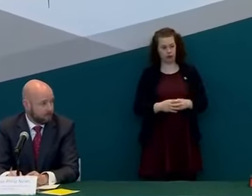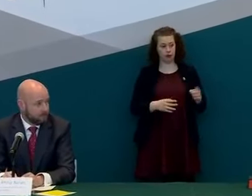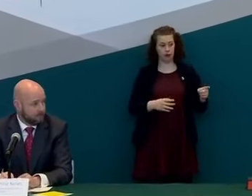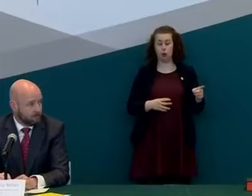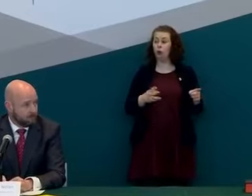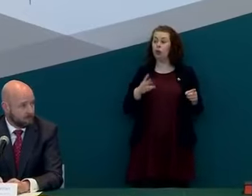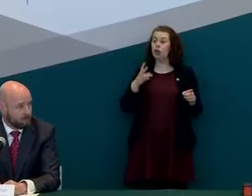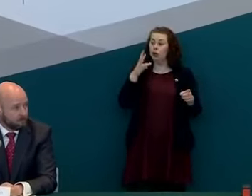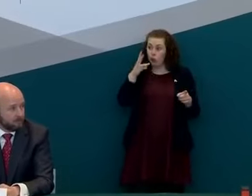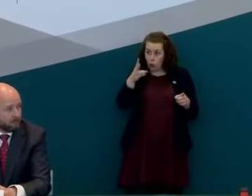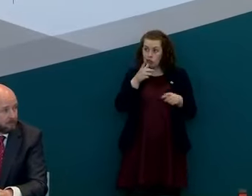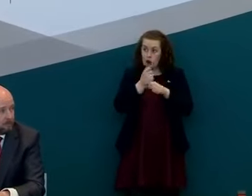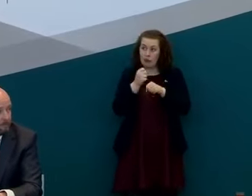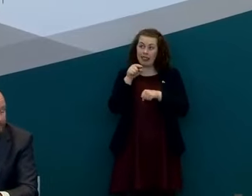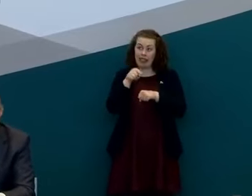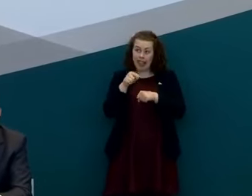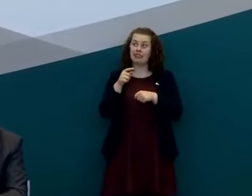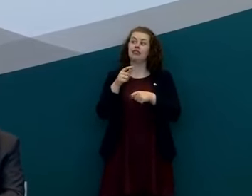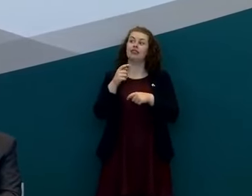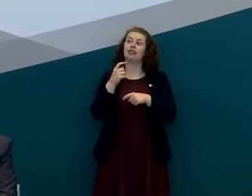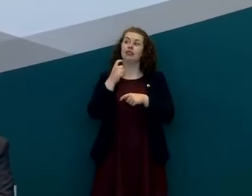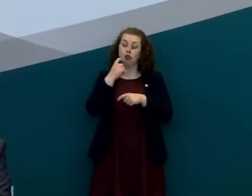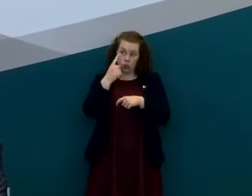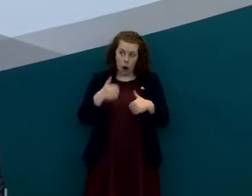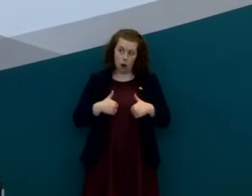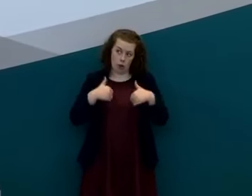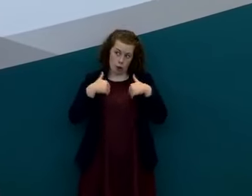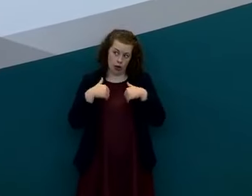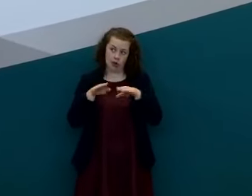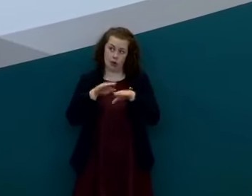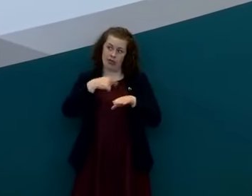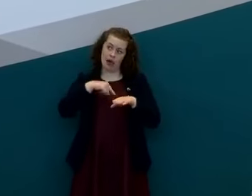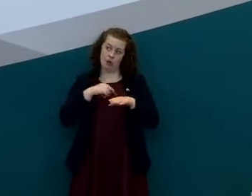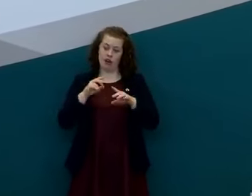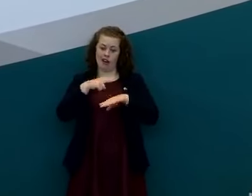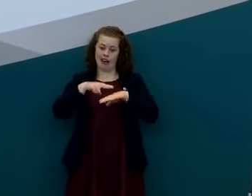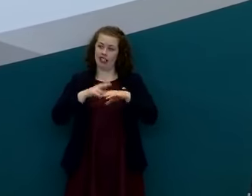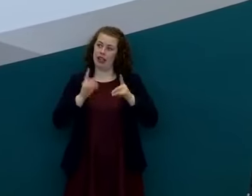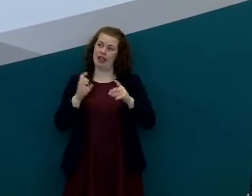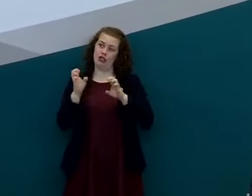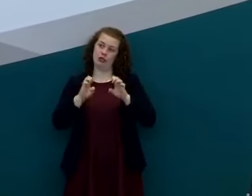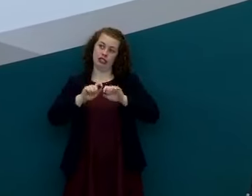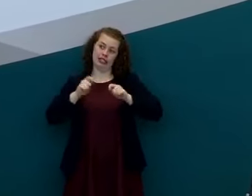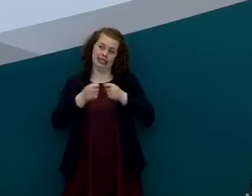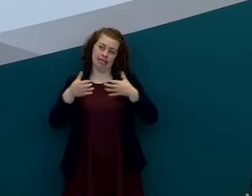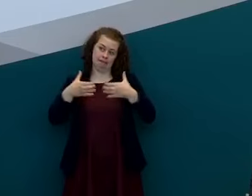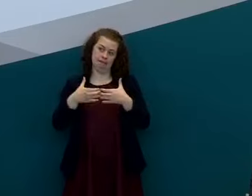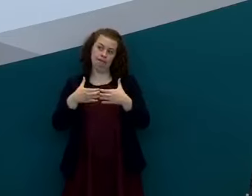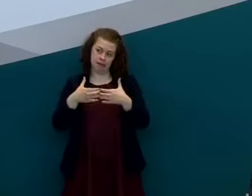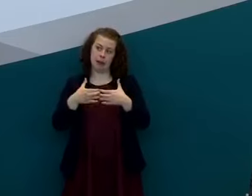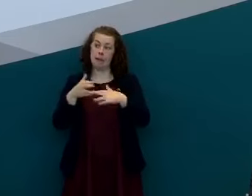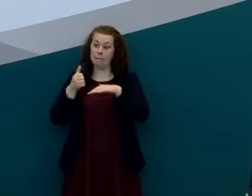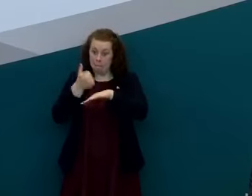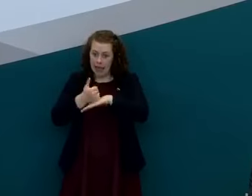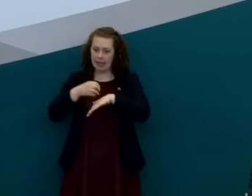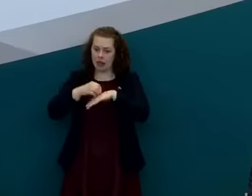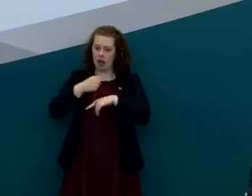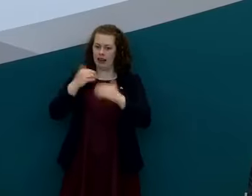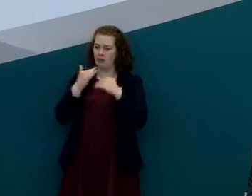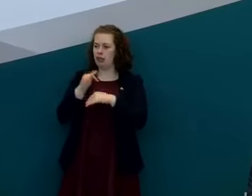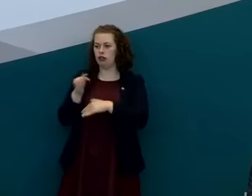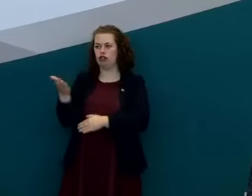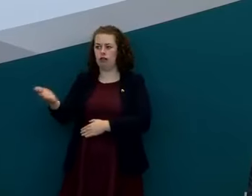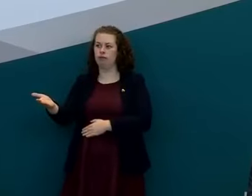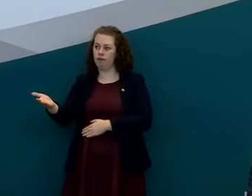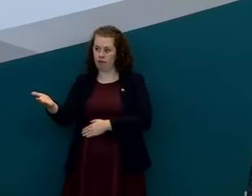consider that at our meeting of the national public health emergency team tomorrow morning richard uh and based on some of the information that we have available from the modeling team that will improve